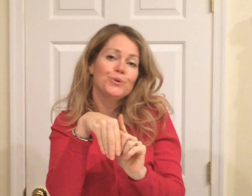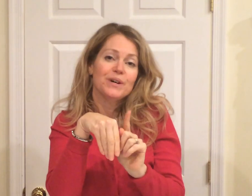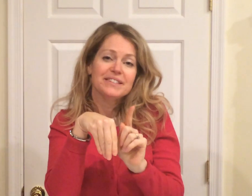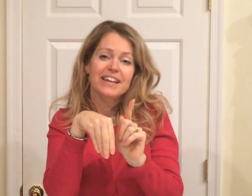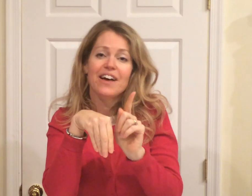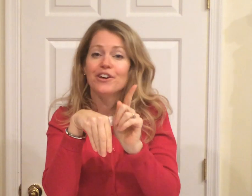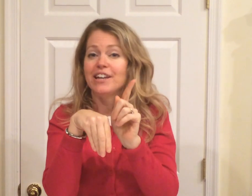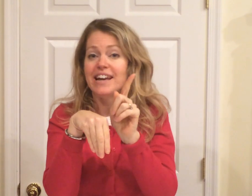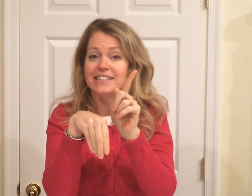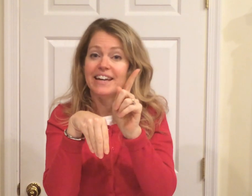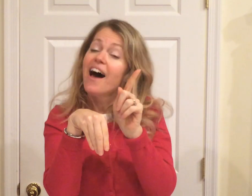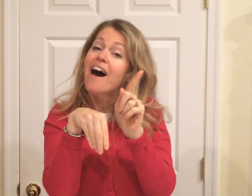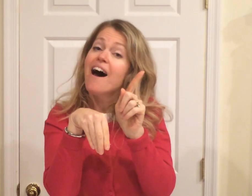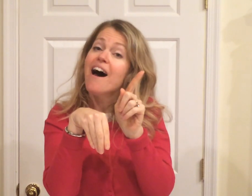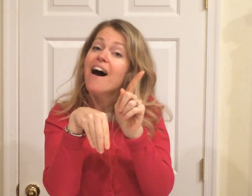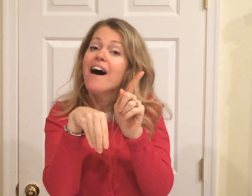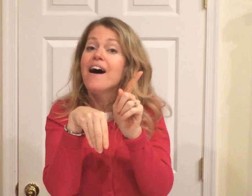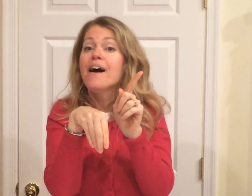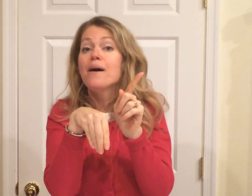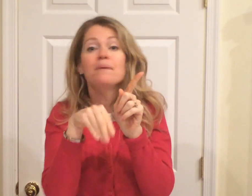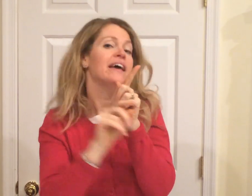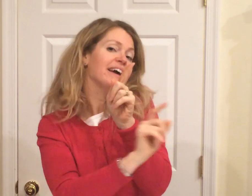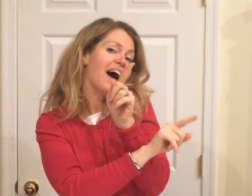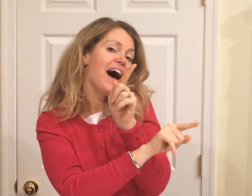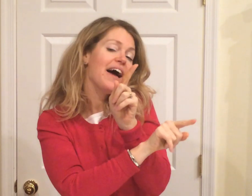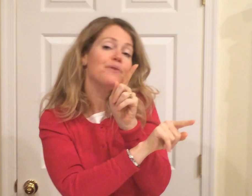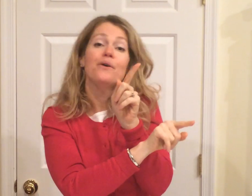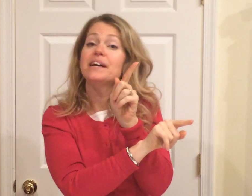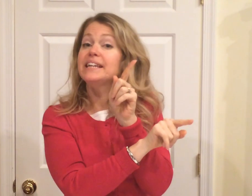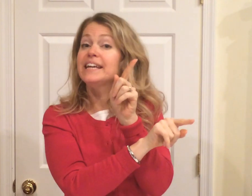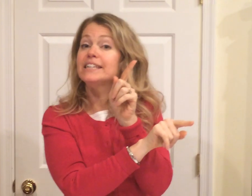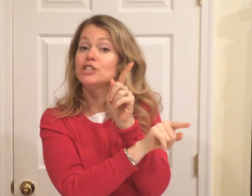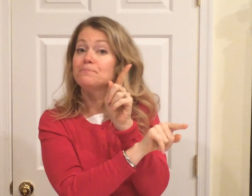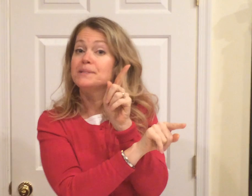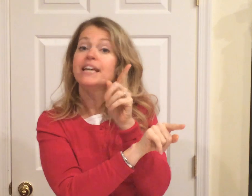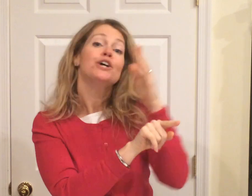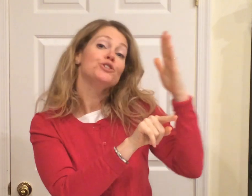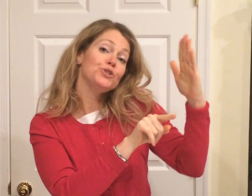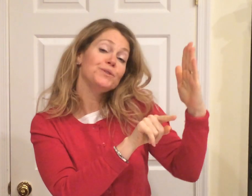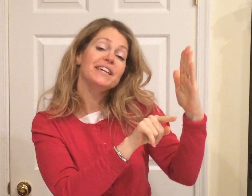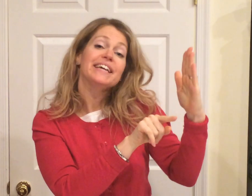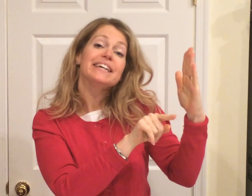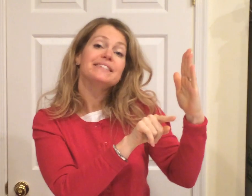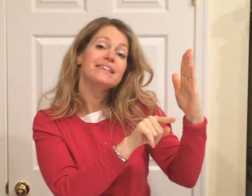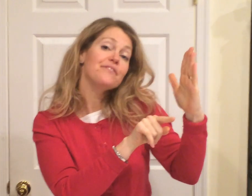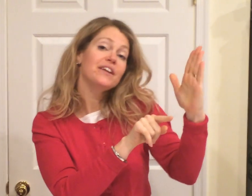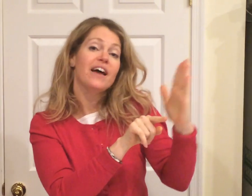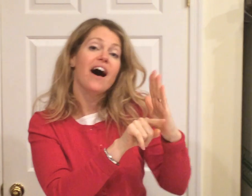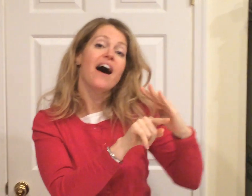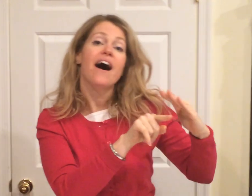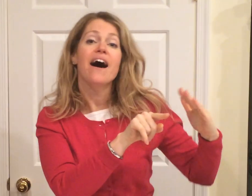Suezkenau connecting of Cairo and Egypt to the east of the Nile